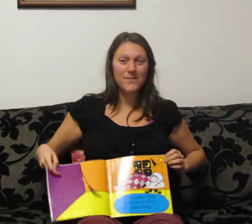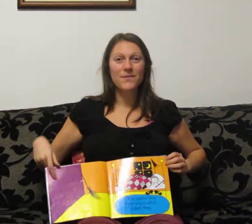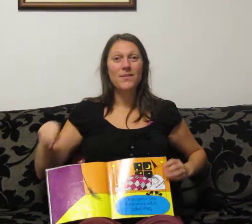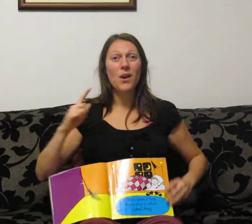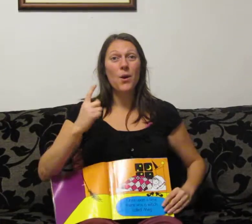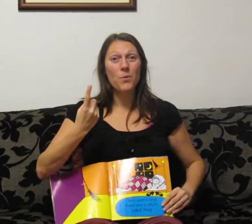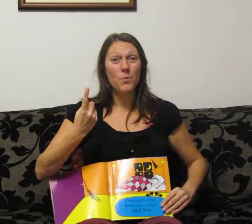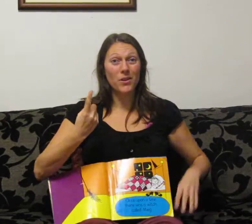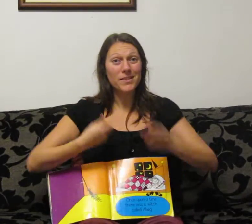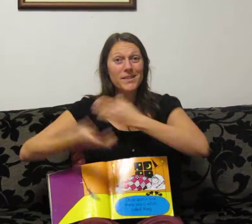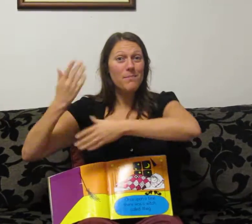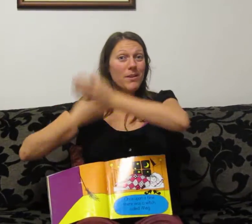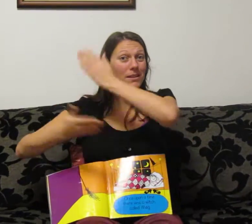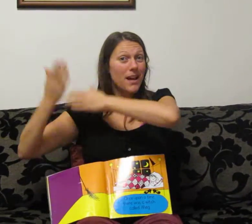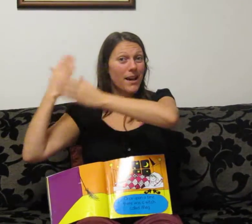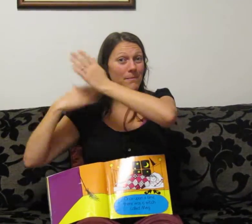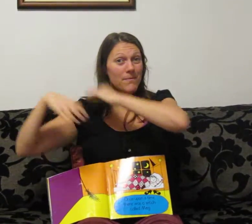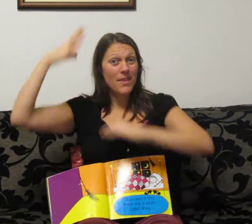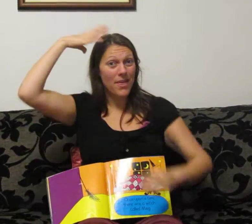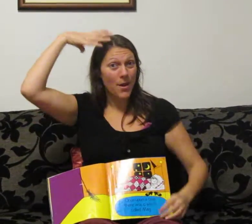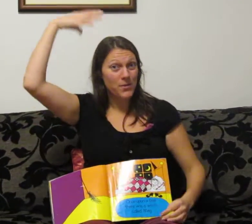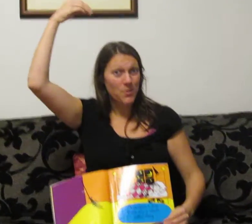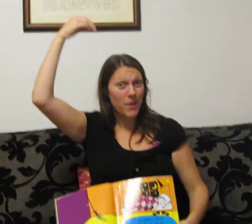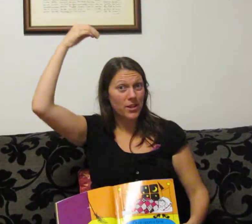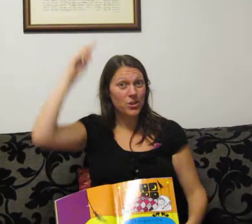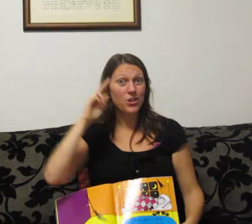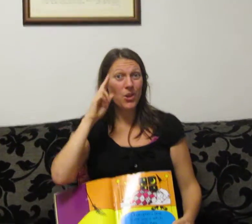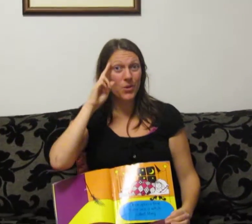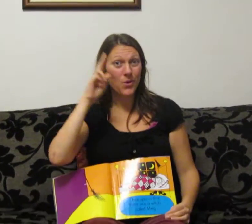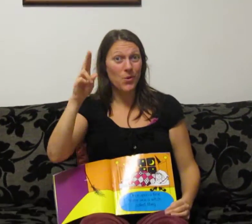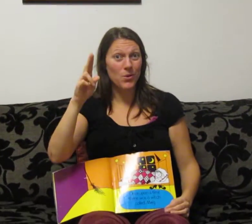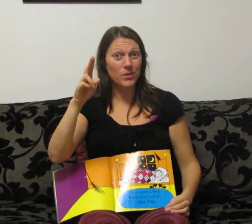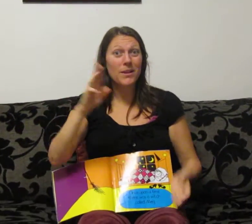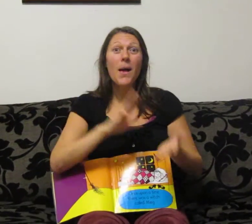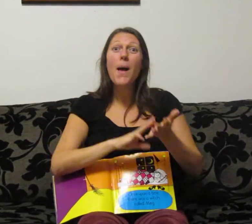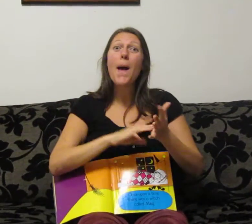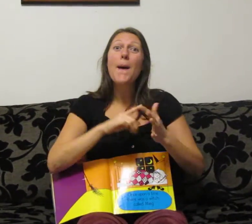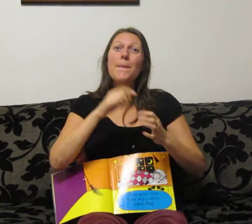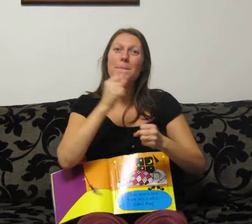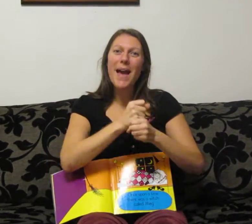Once upon a time there was a witch called Meg.